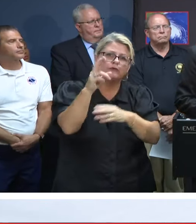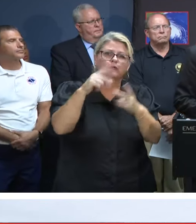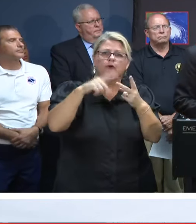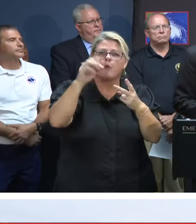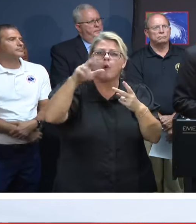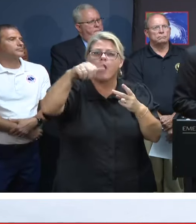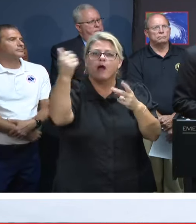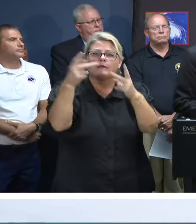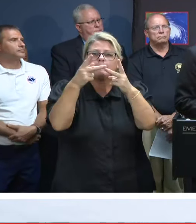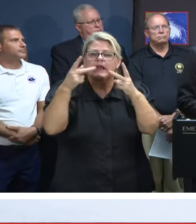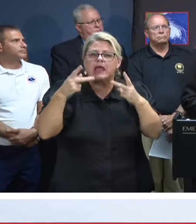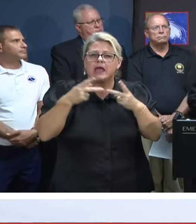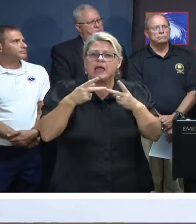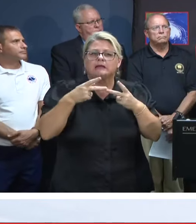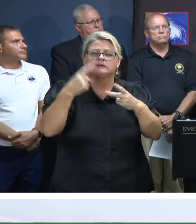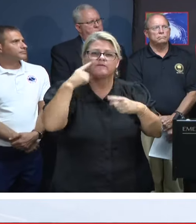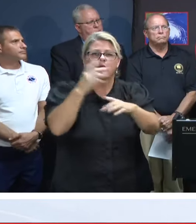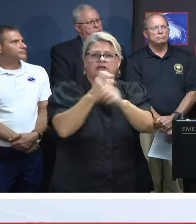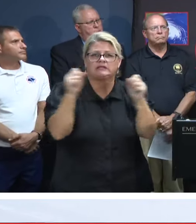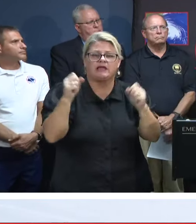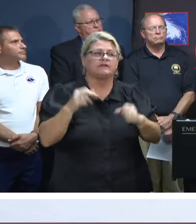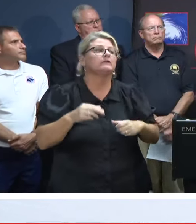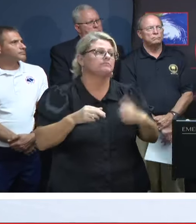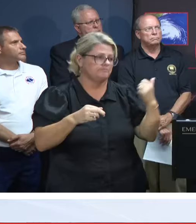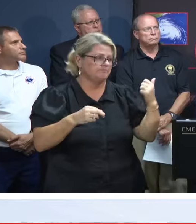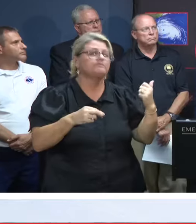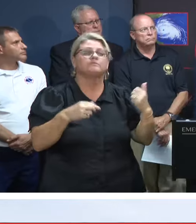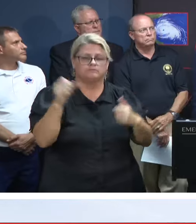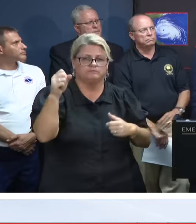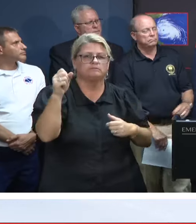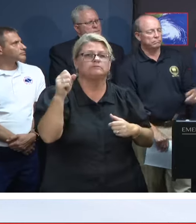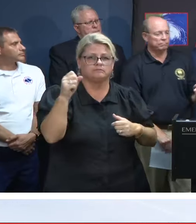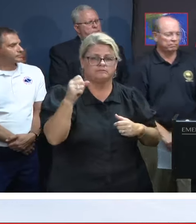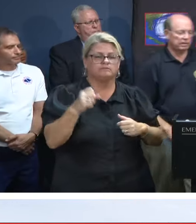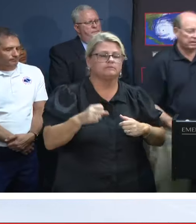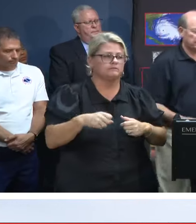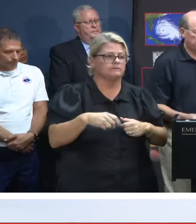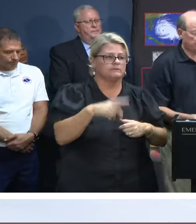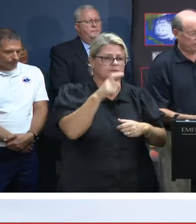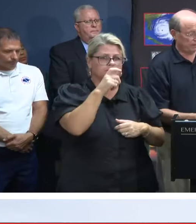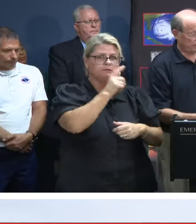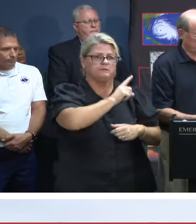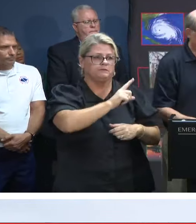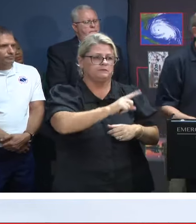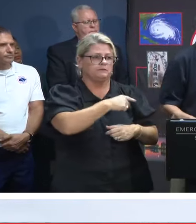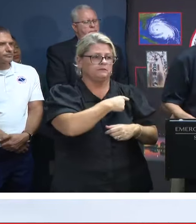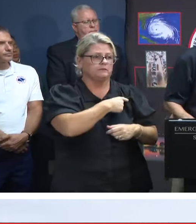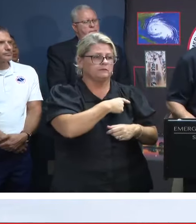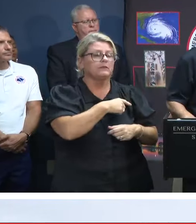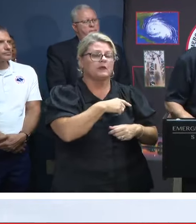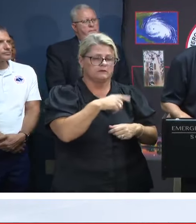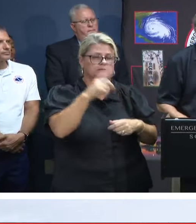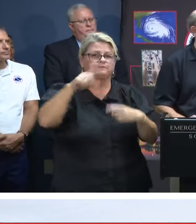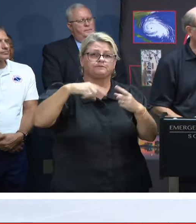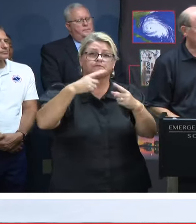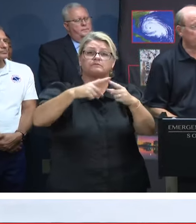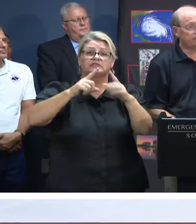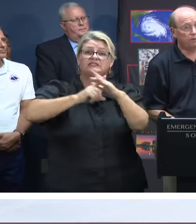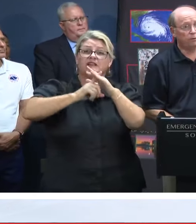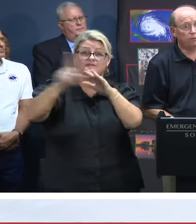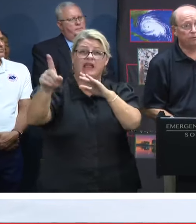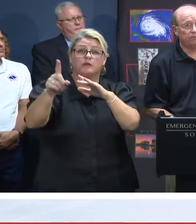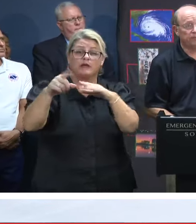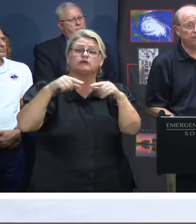elevated buildings in the state? there are a number of efforts. Who would like to speak to that? Yeah, on that question about the evacuation,